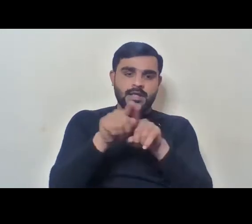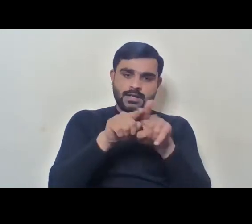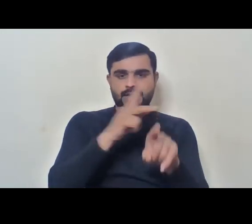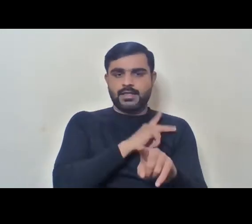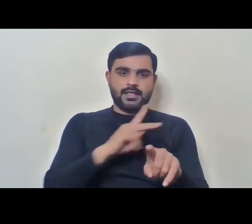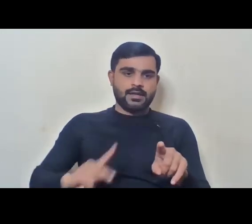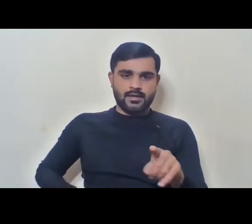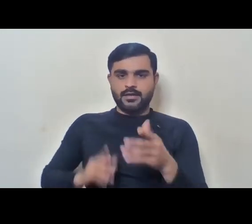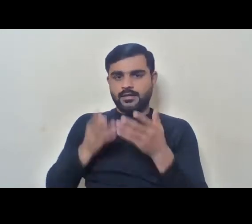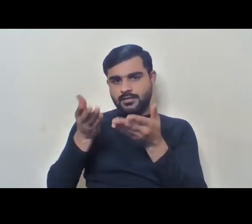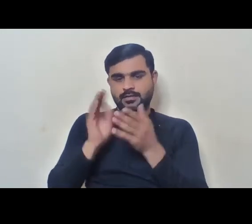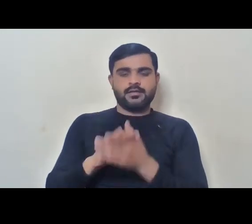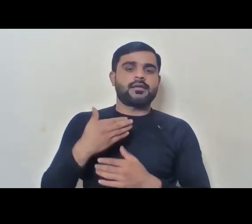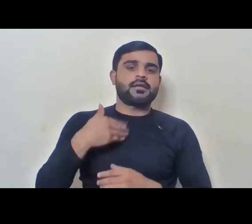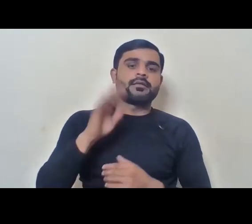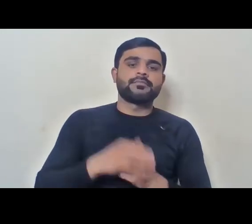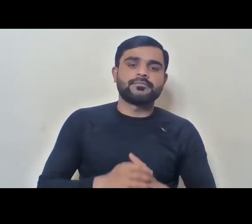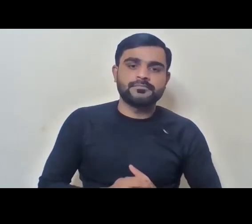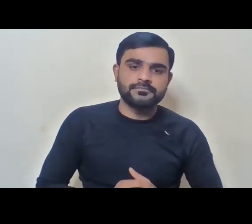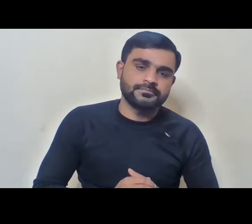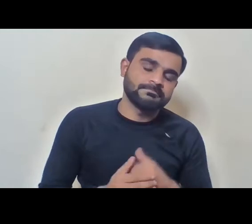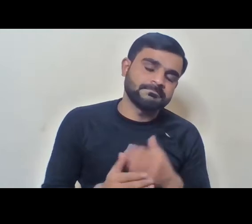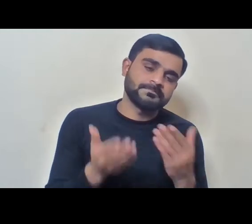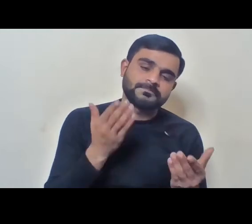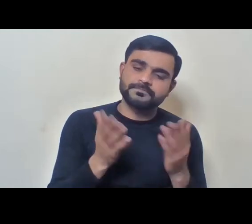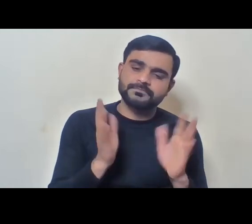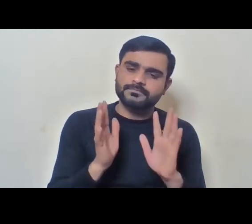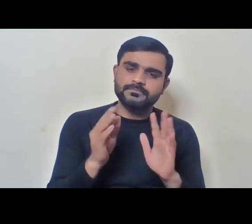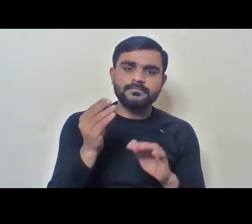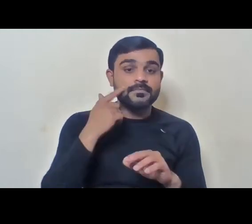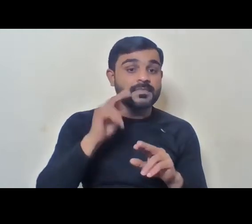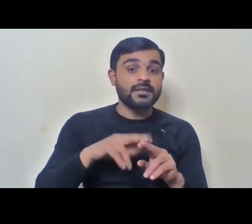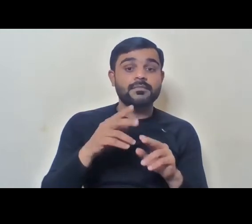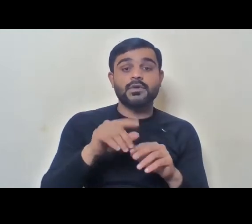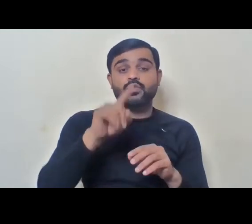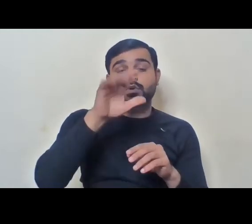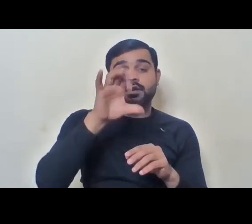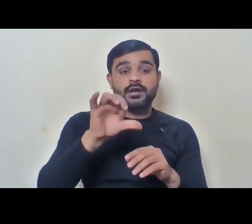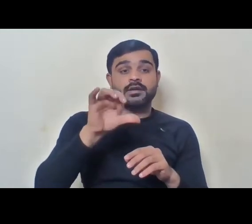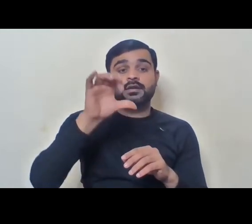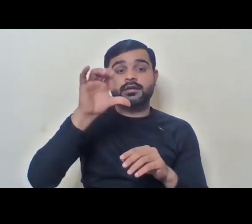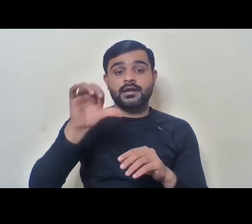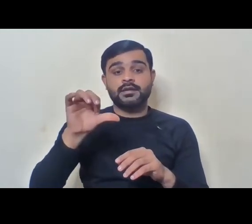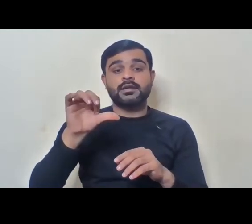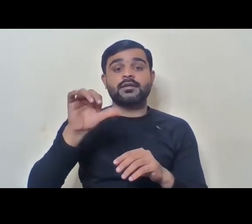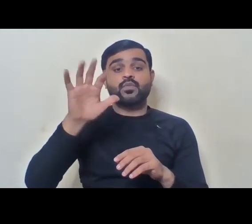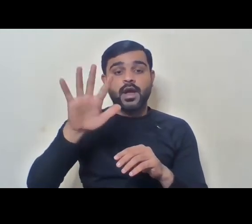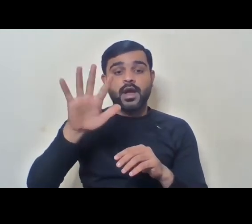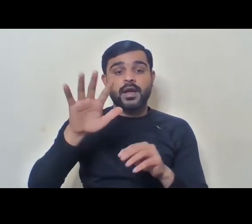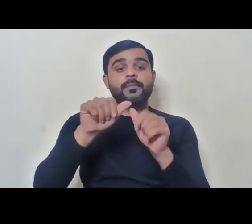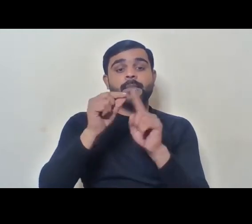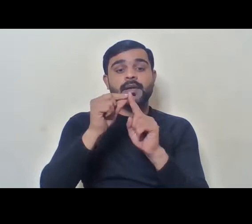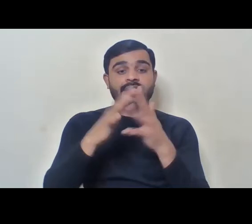You know, in Karnataka, we had from, if you take the 1996 Act, the 95 Act, sorry,